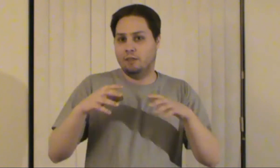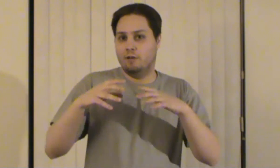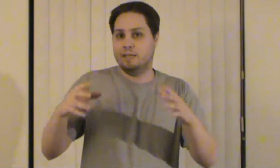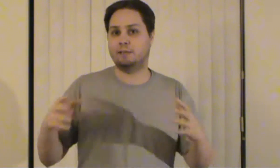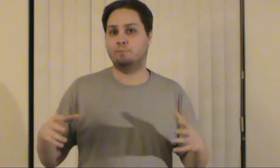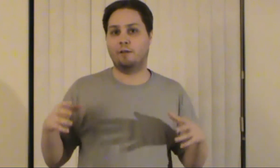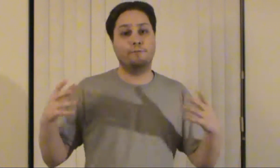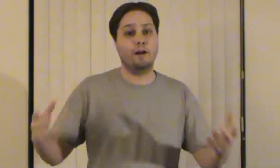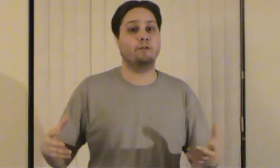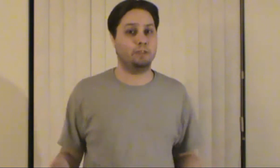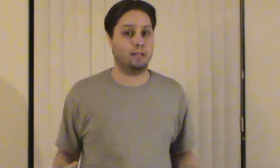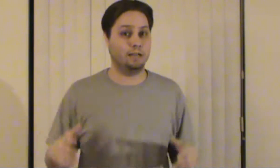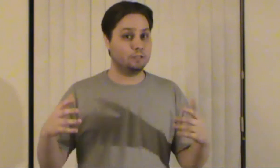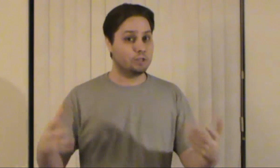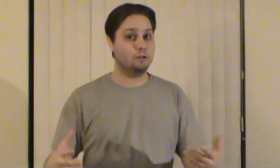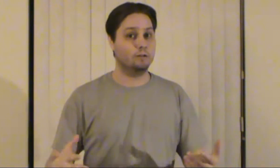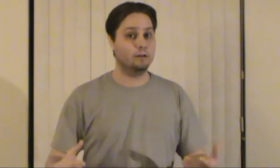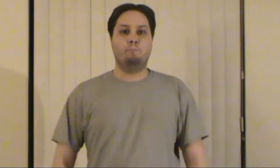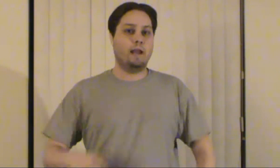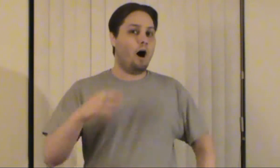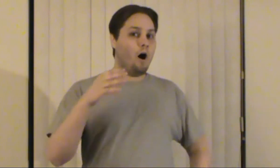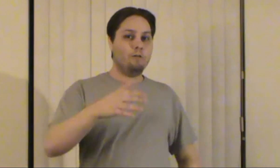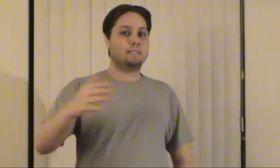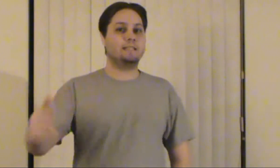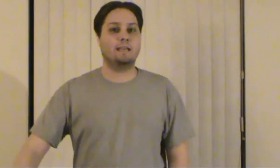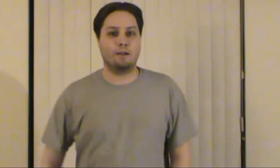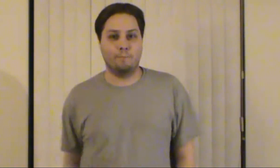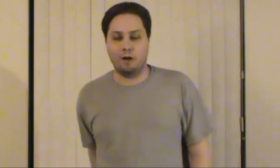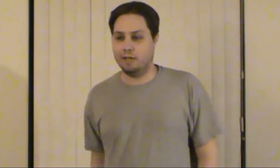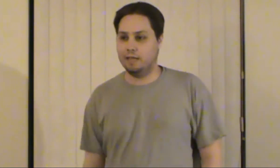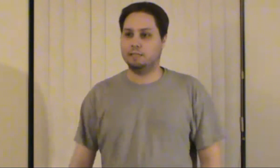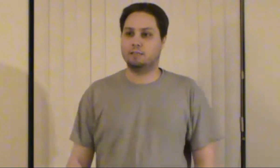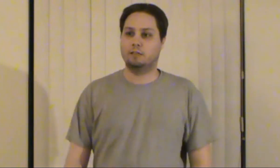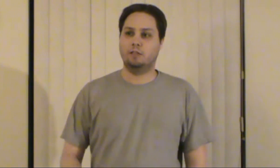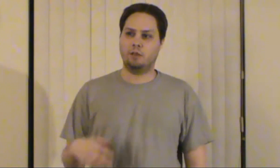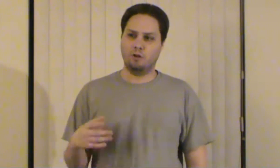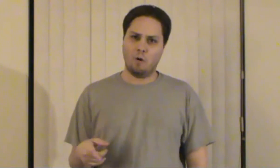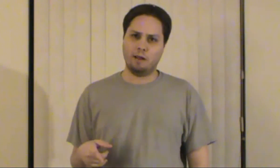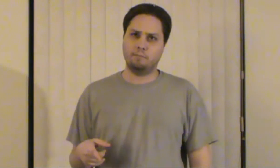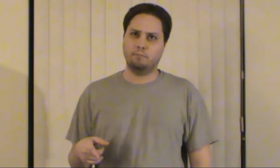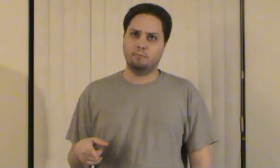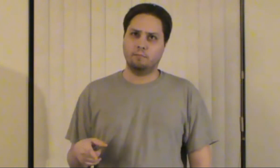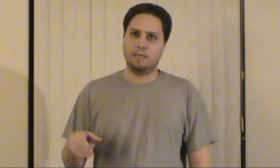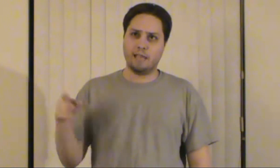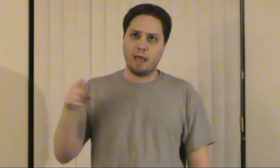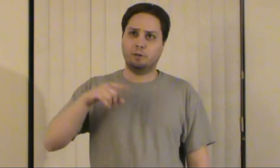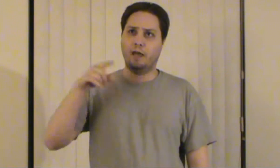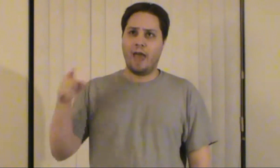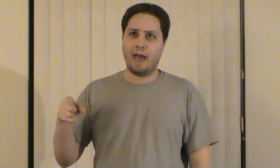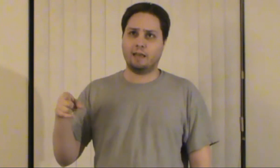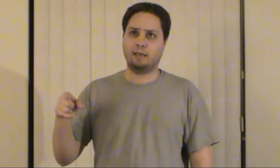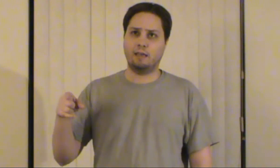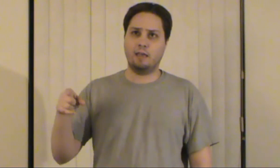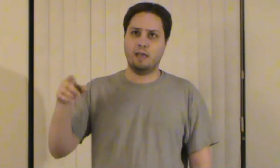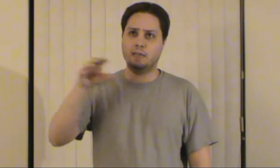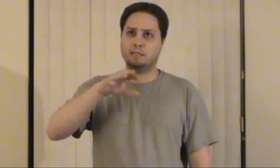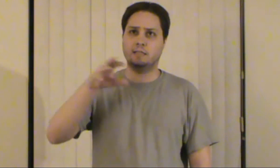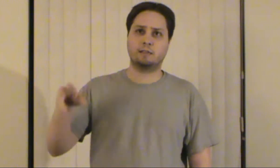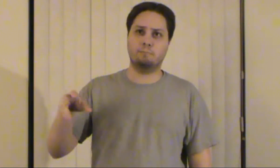and there is something funny within it too but all I was thinking about is you know what he's able to hack into this